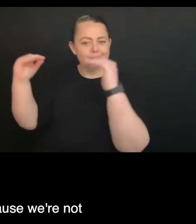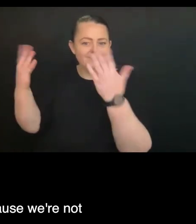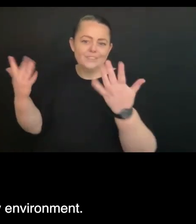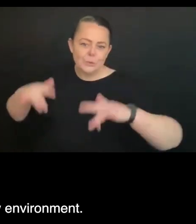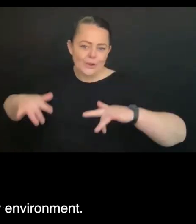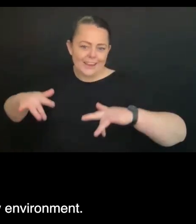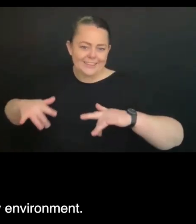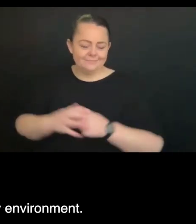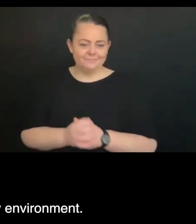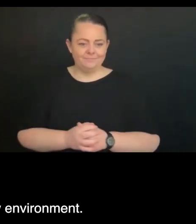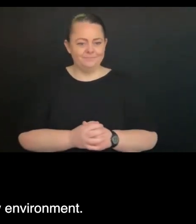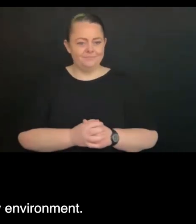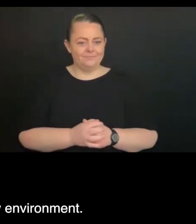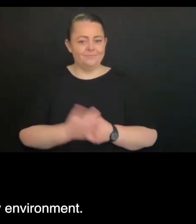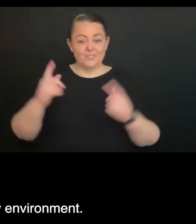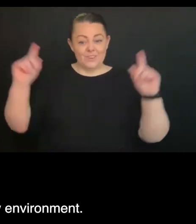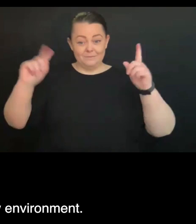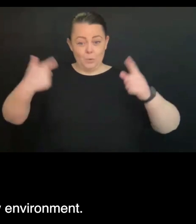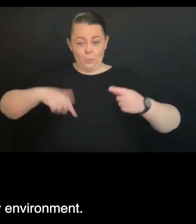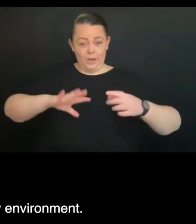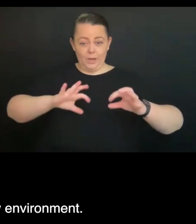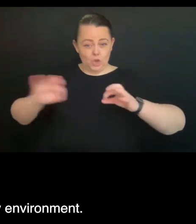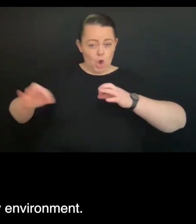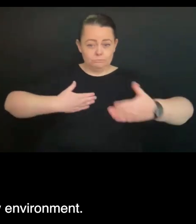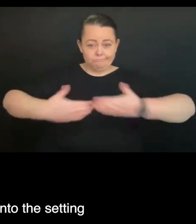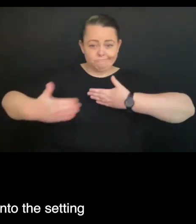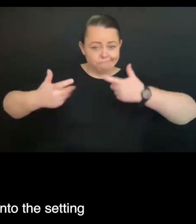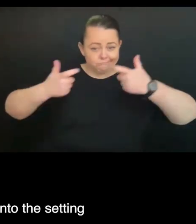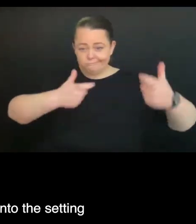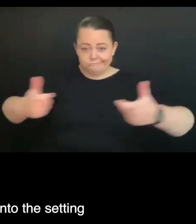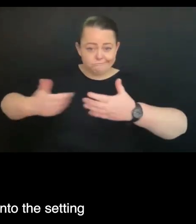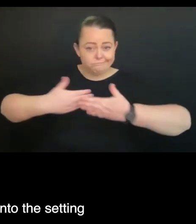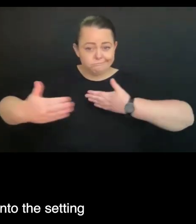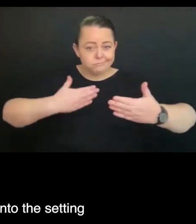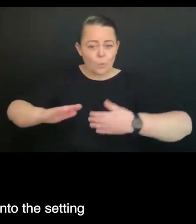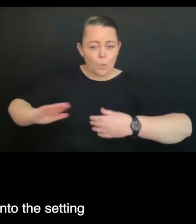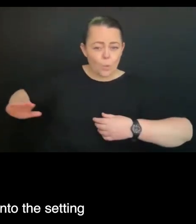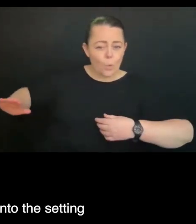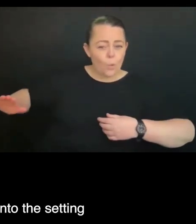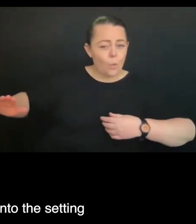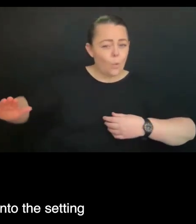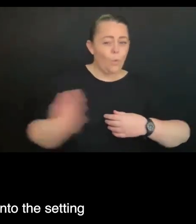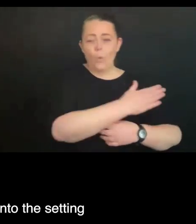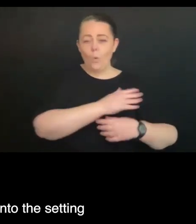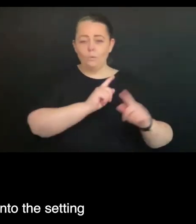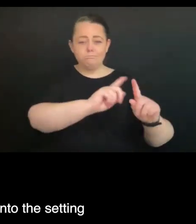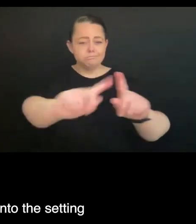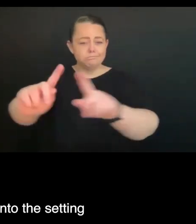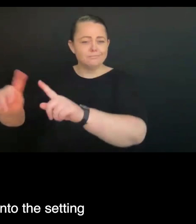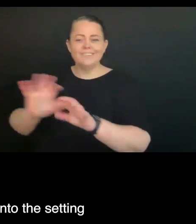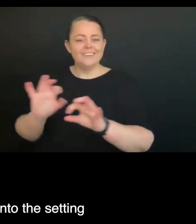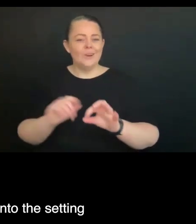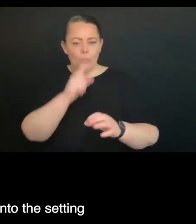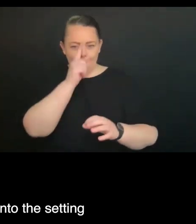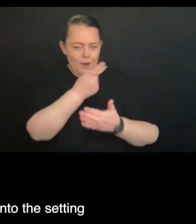not effectively regulating into every environment. it's more where it's coming